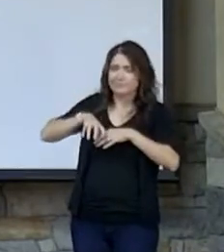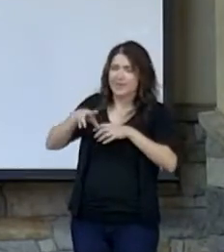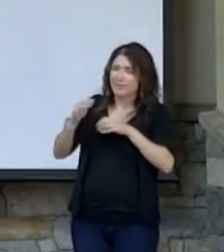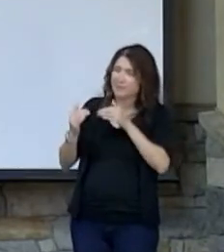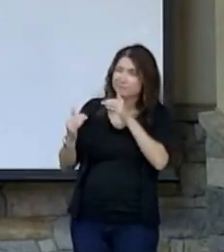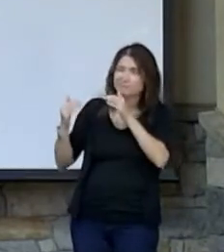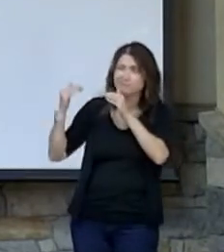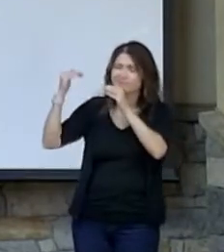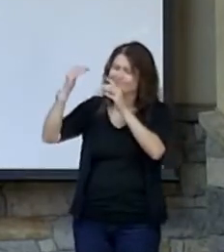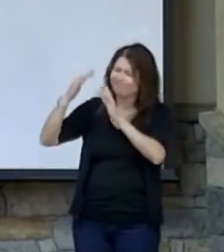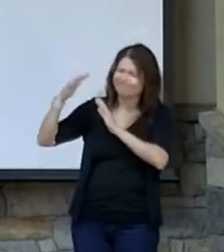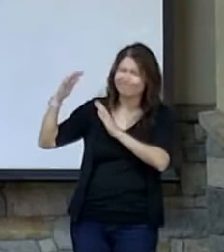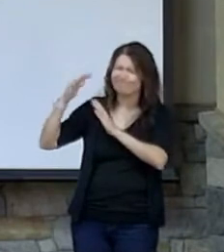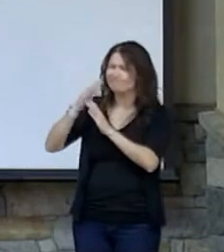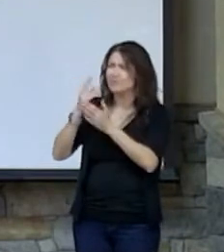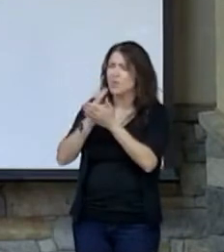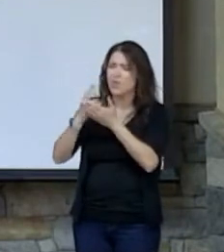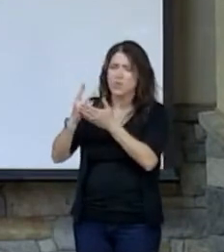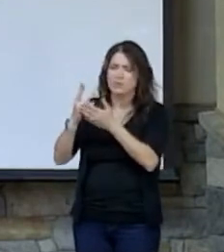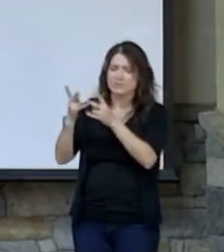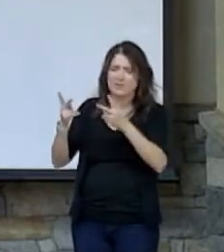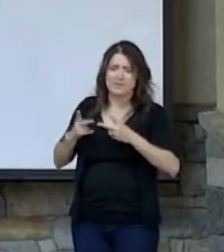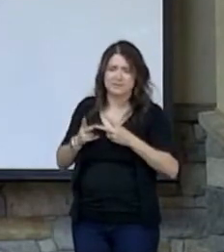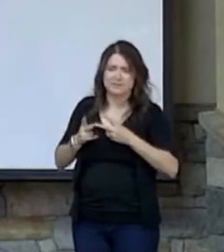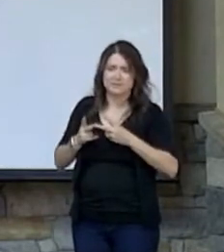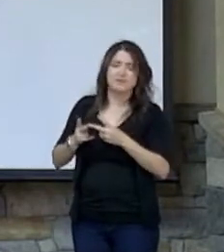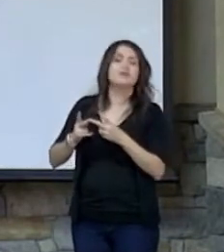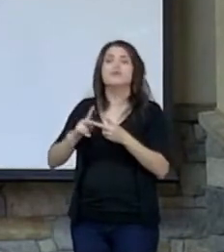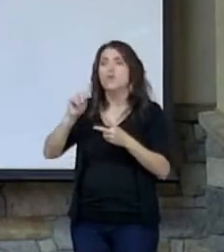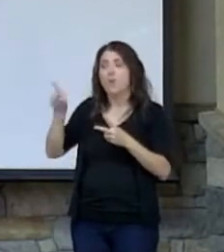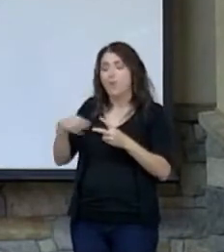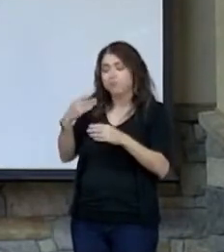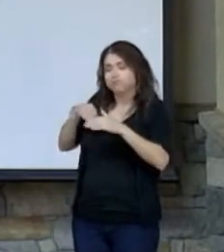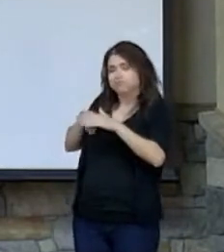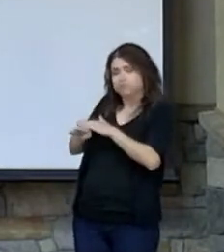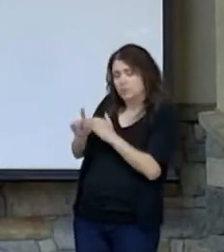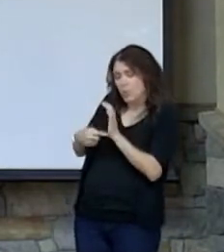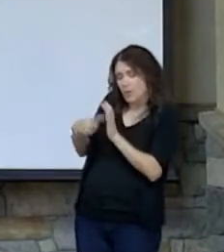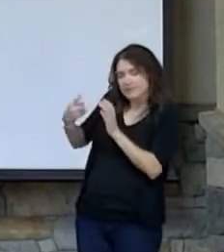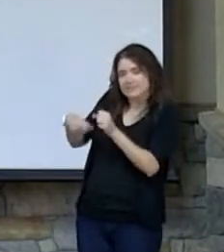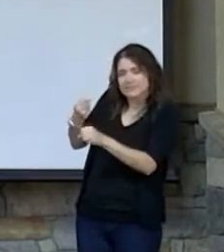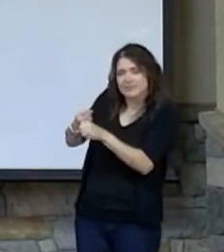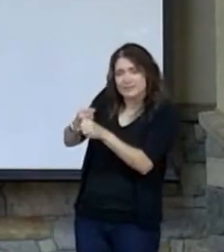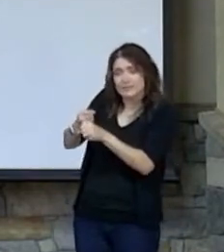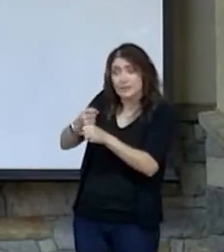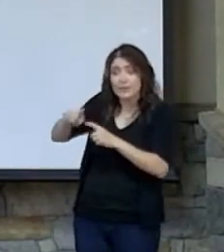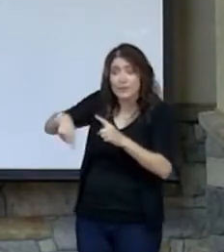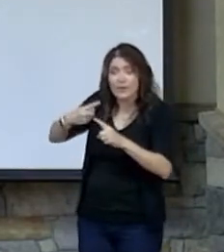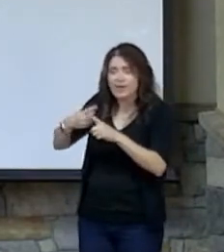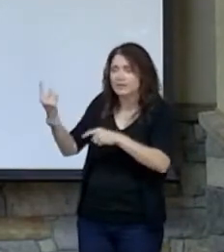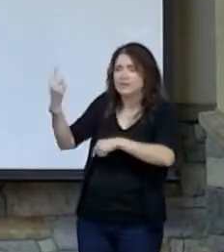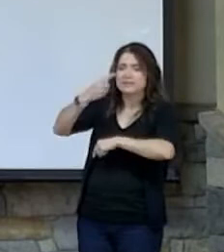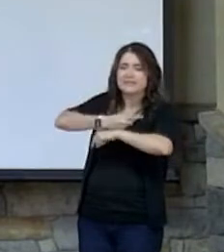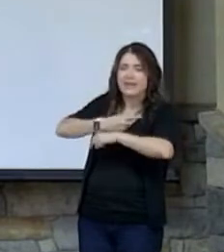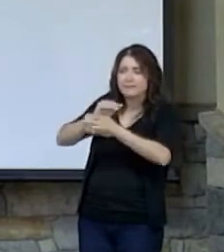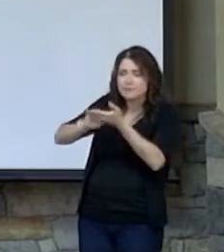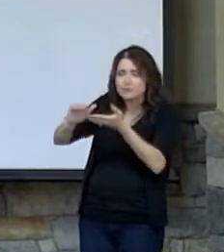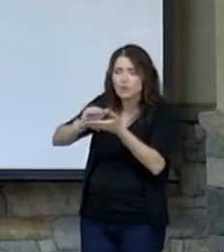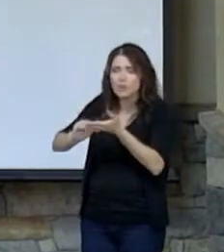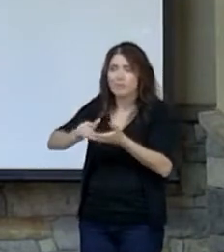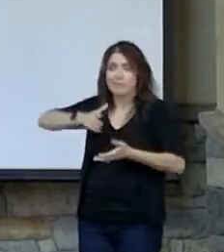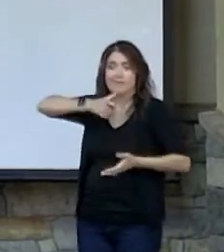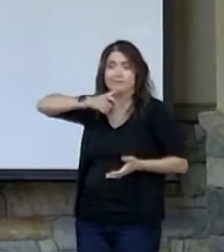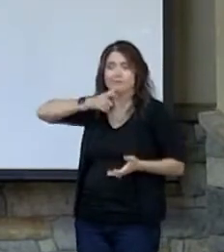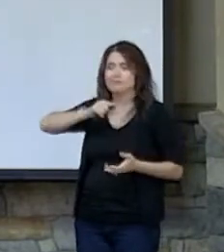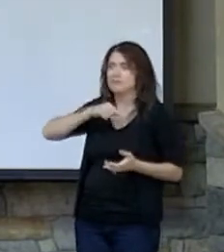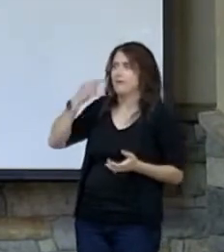Holies, the most sacred place, only entered once a year on the day of atonement by the high priest. So we